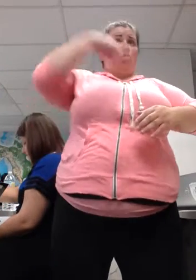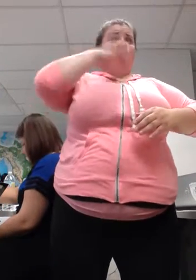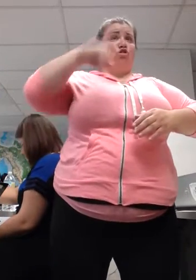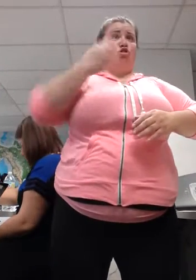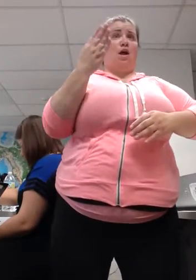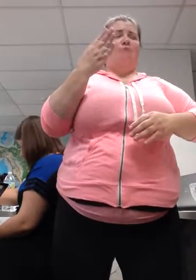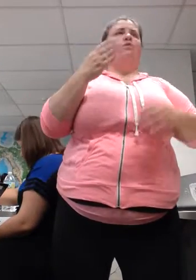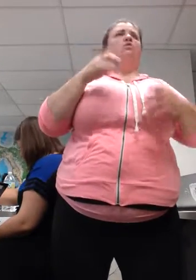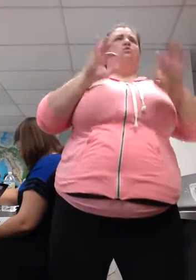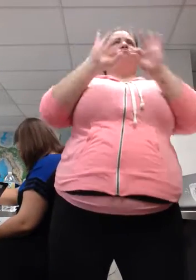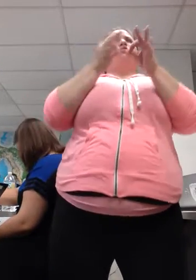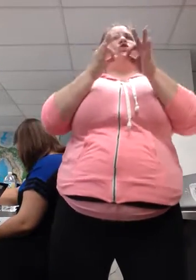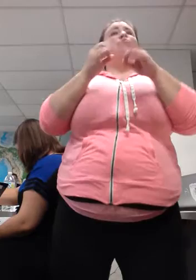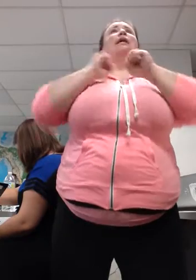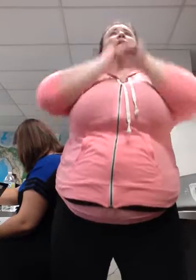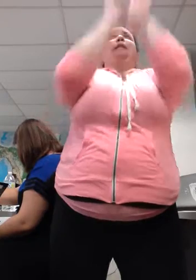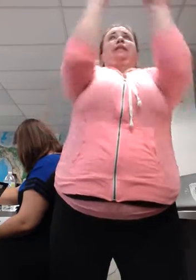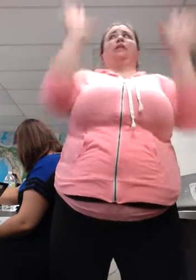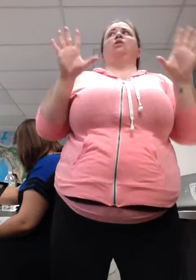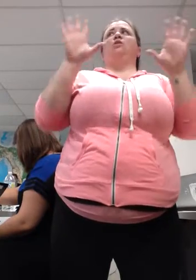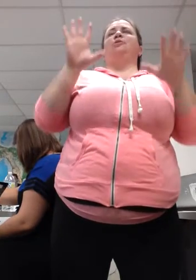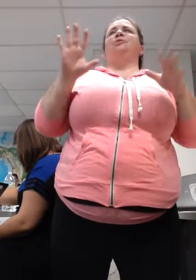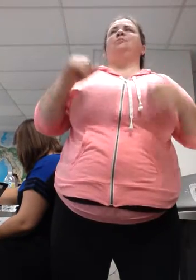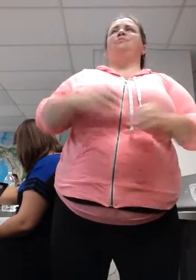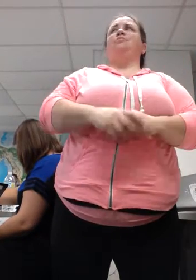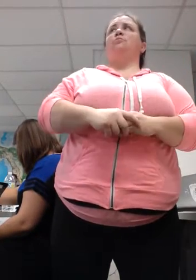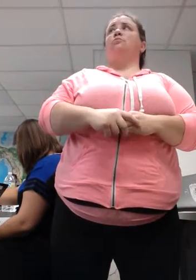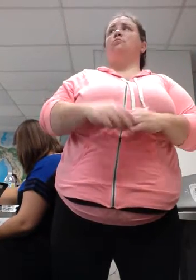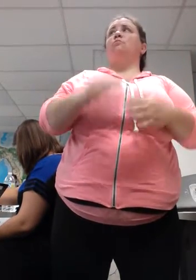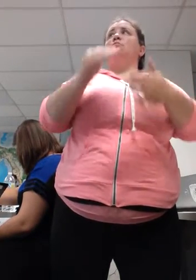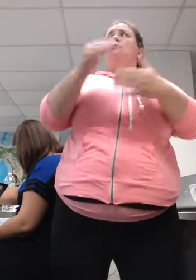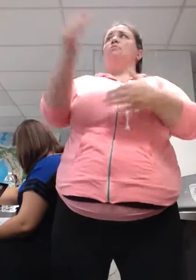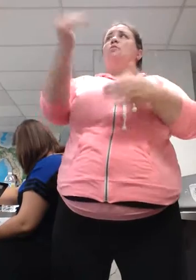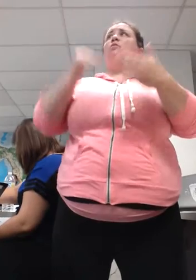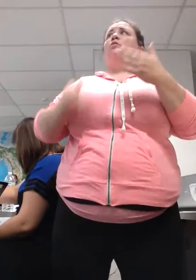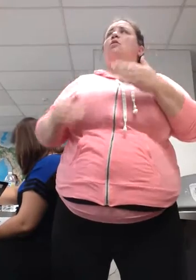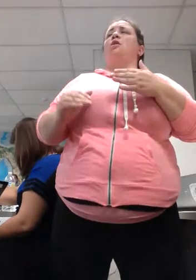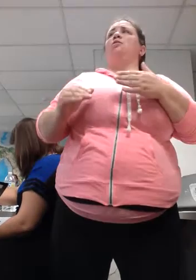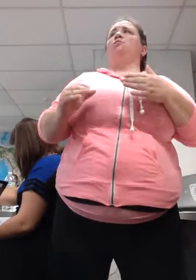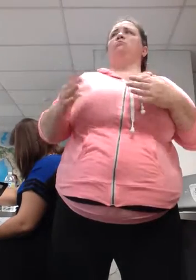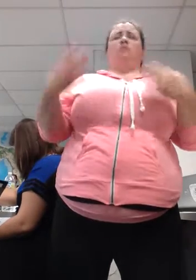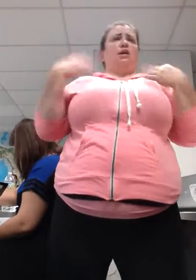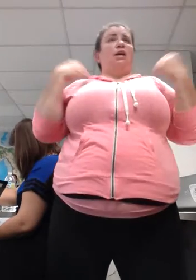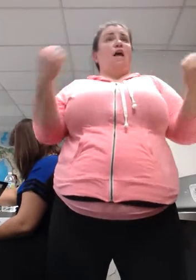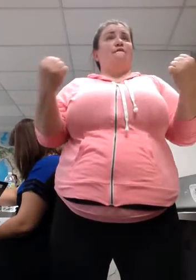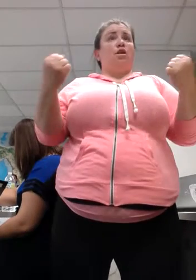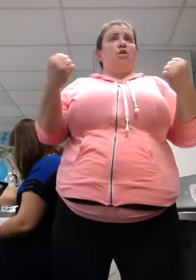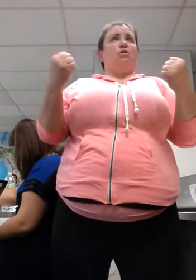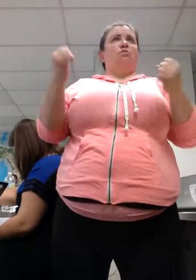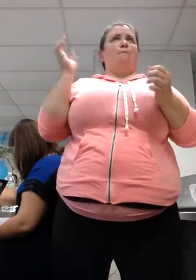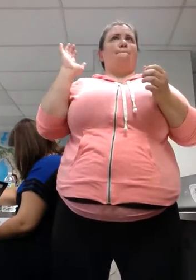The next C. Confident presentation. Fake it until you make it.